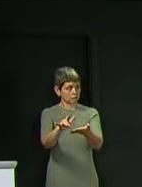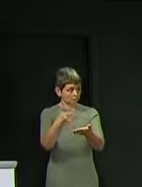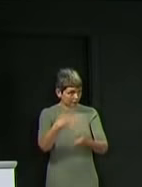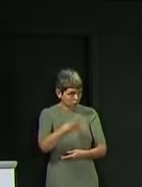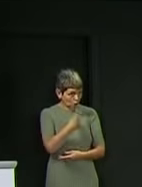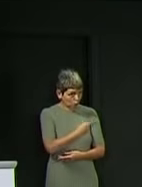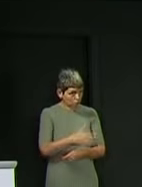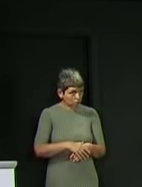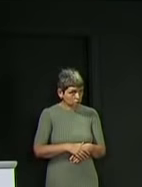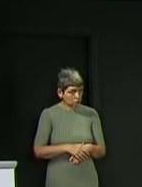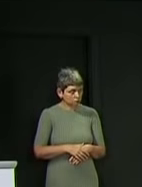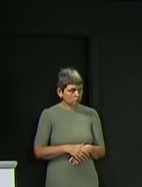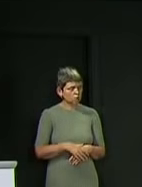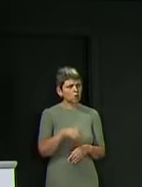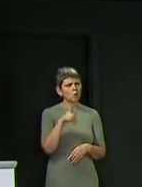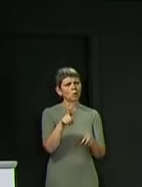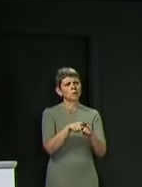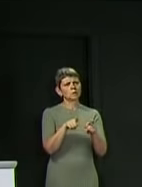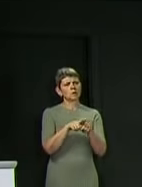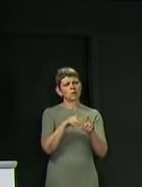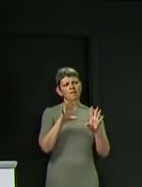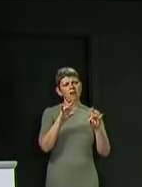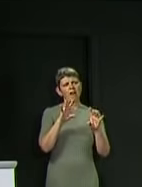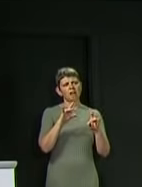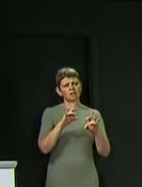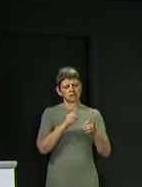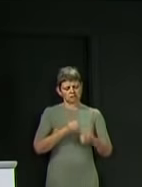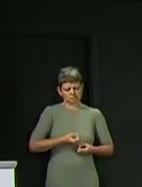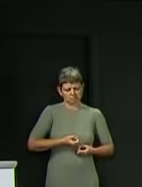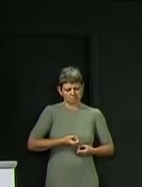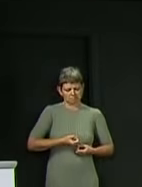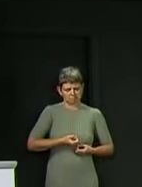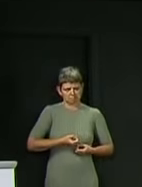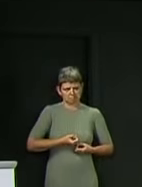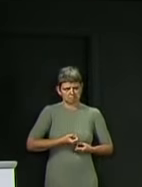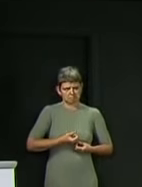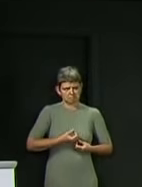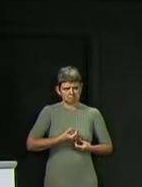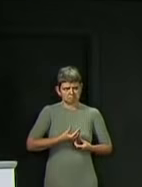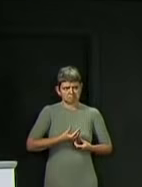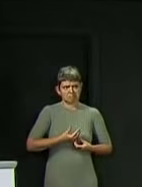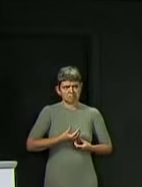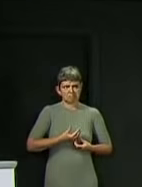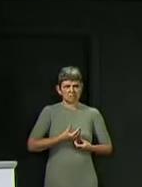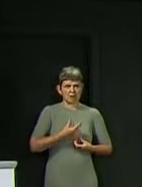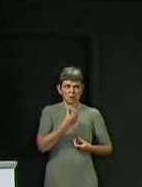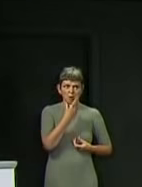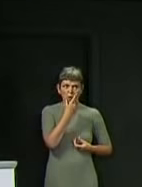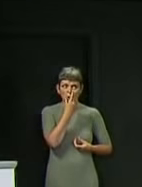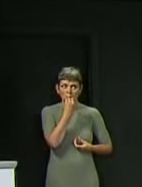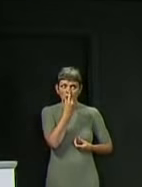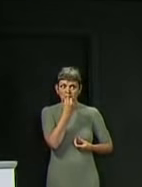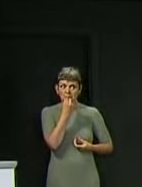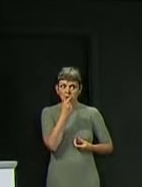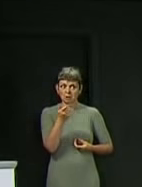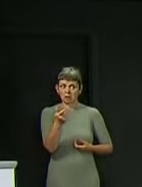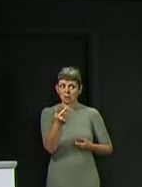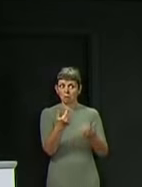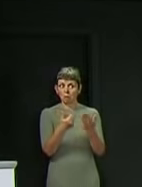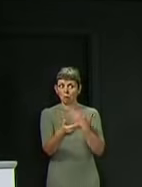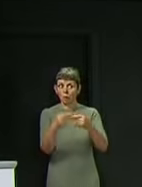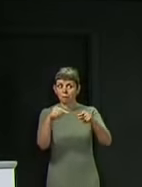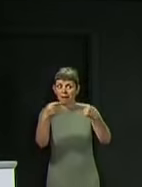incubation period of this virus, is it possible that we could now see up to three of Aberdeen's fixtures being cancelled?